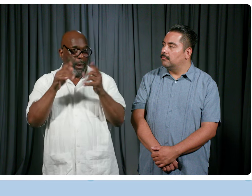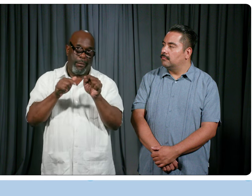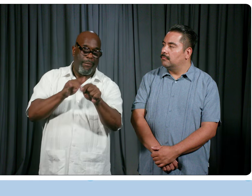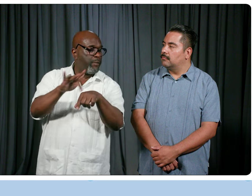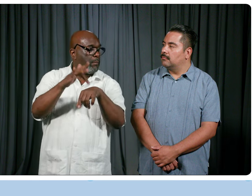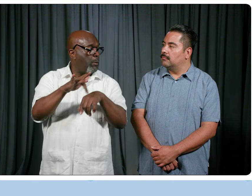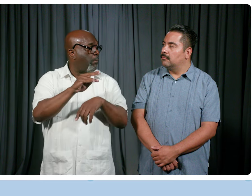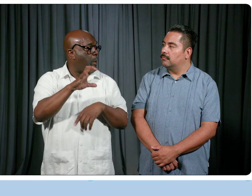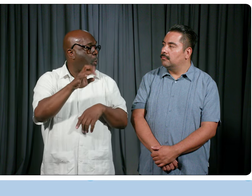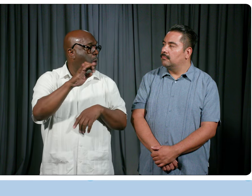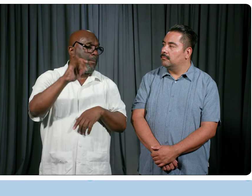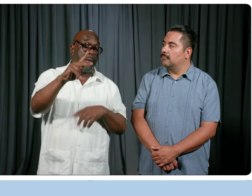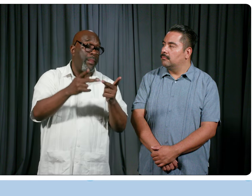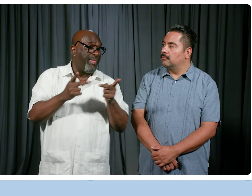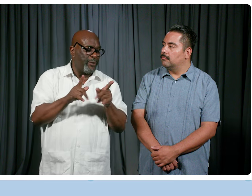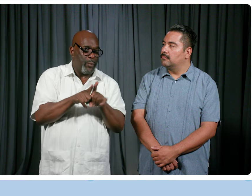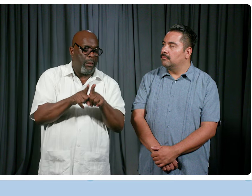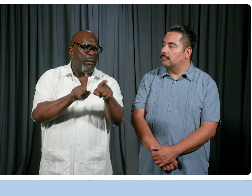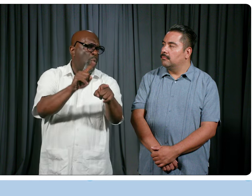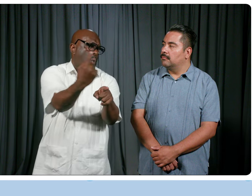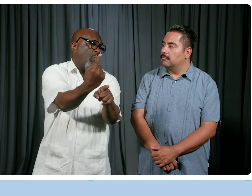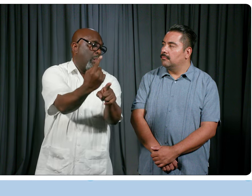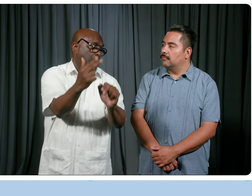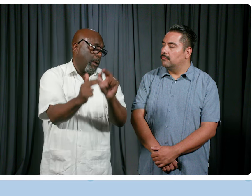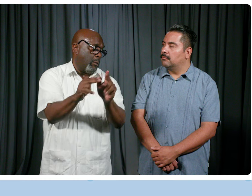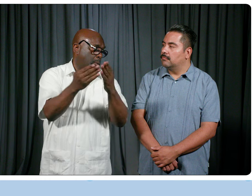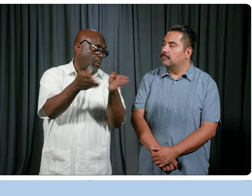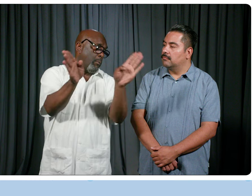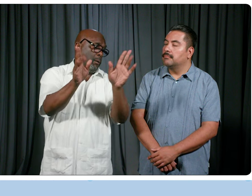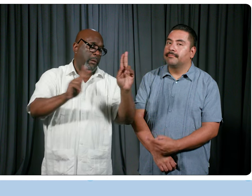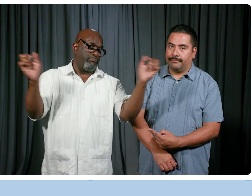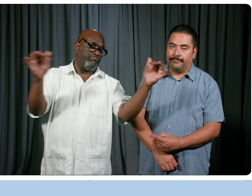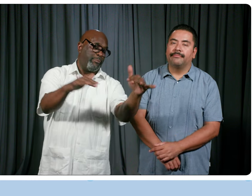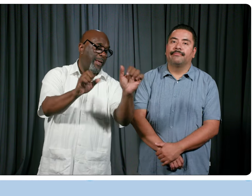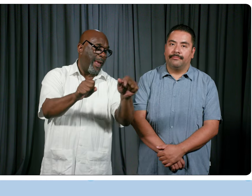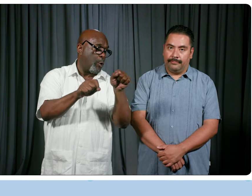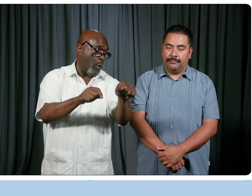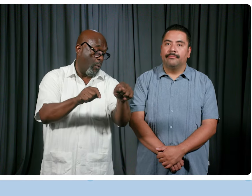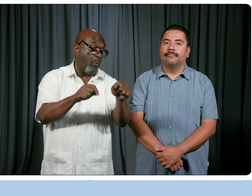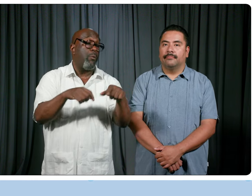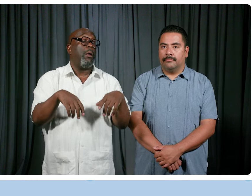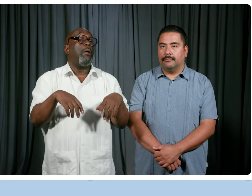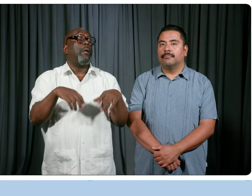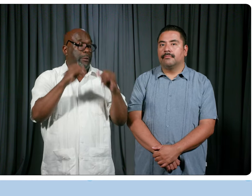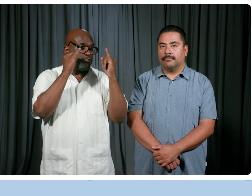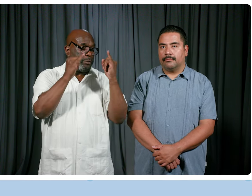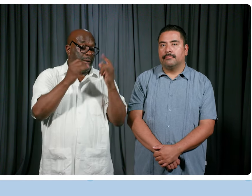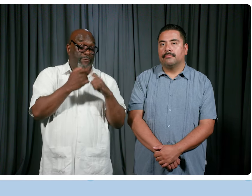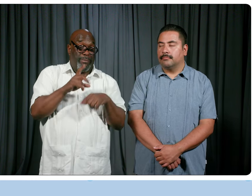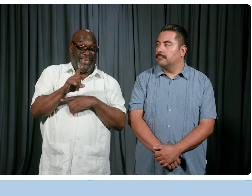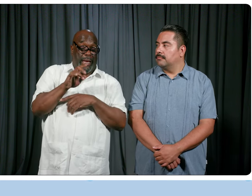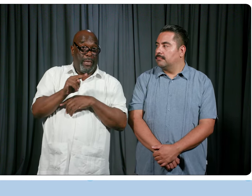at McCormick Place as well. That is the only venue that is open to the public. The public, there will be instructions coming out from the